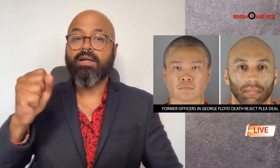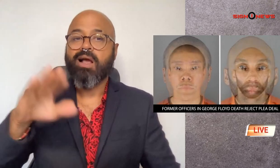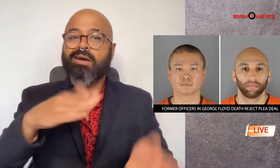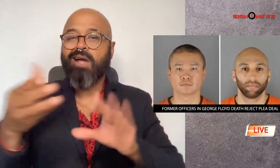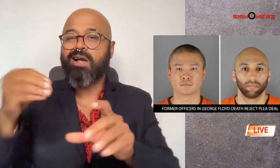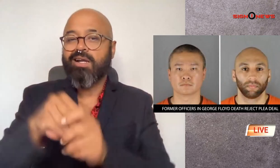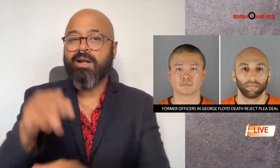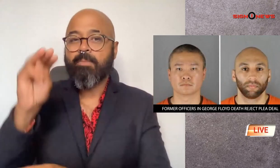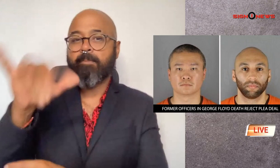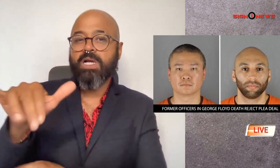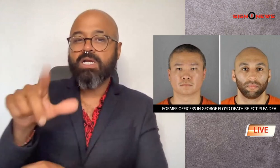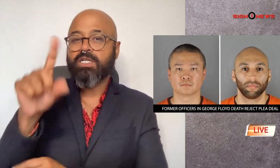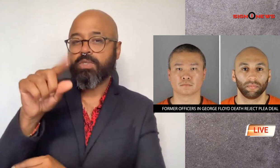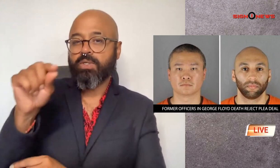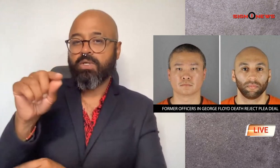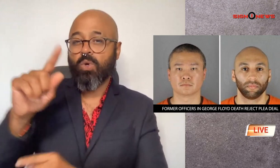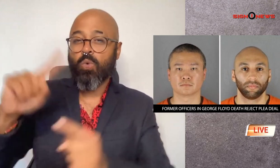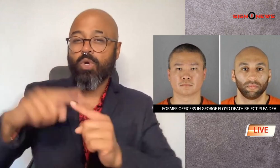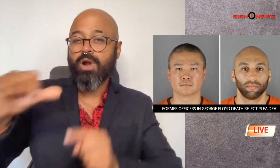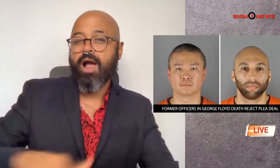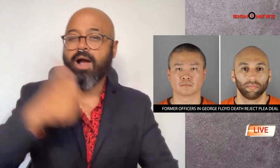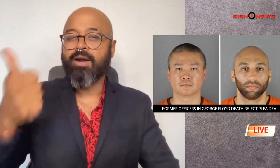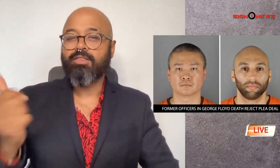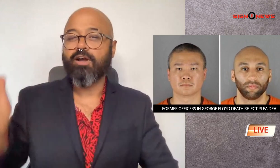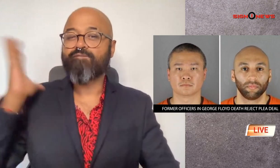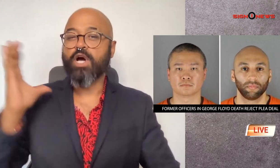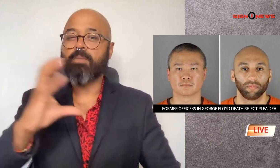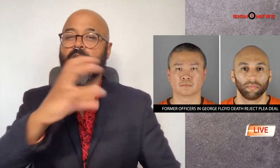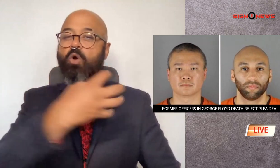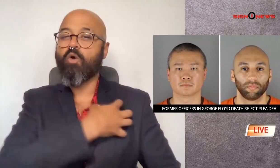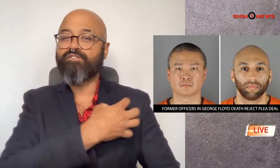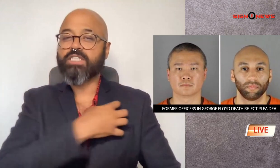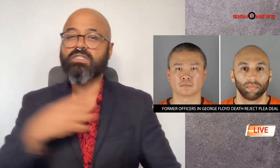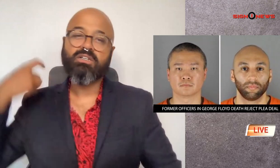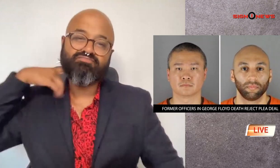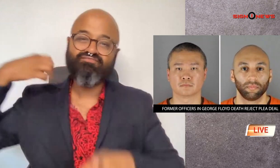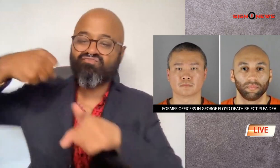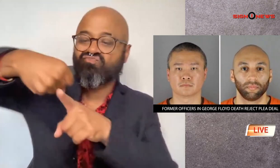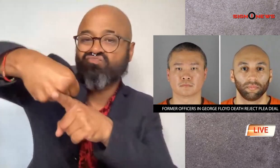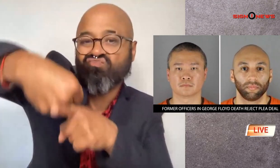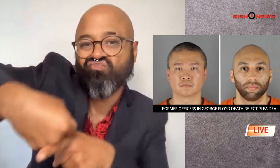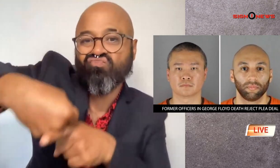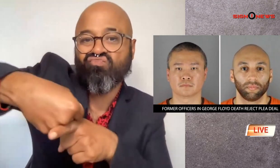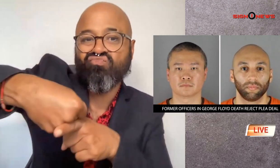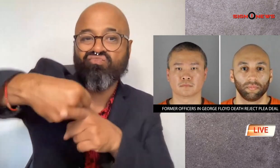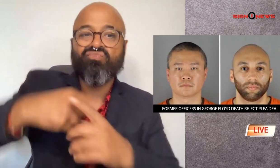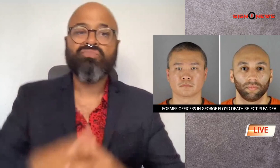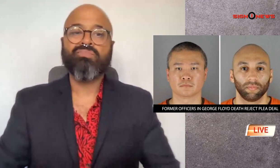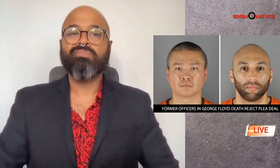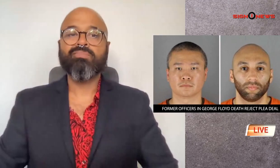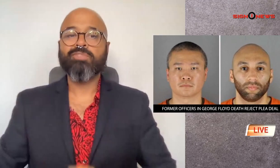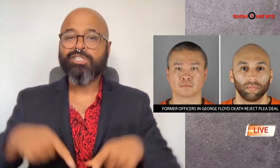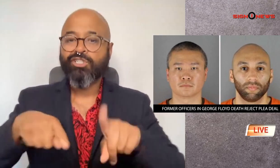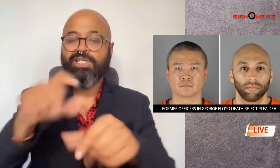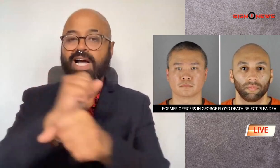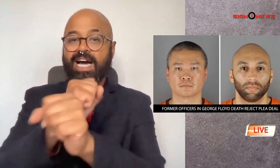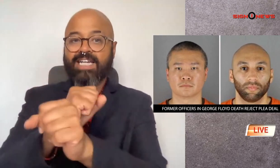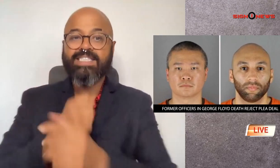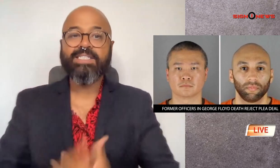floyd died in may of 2020 when another former officer knelt on his neck during an